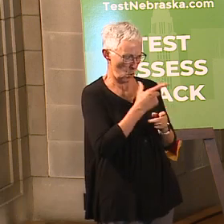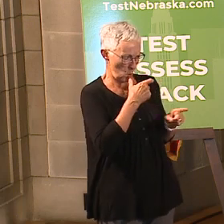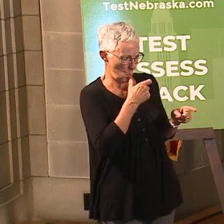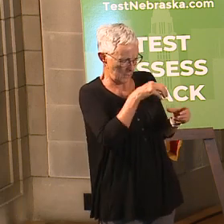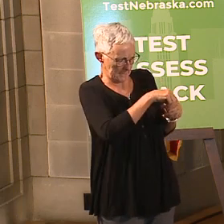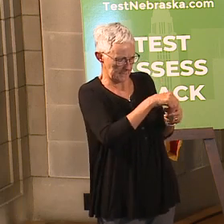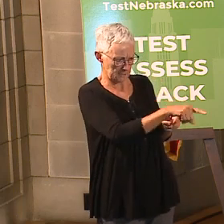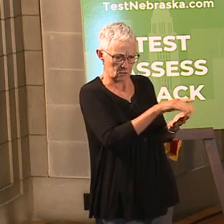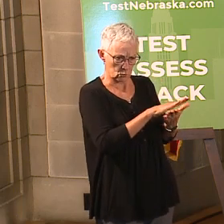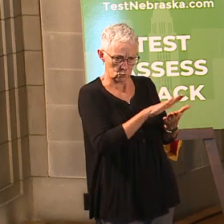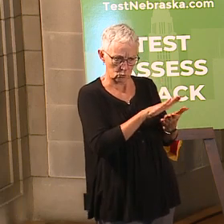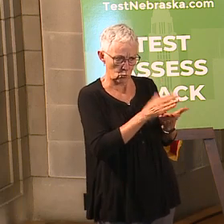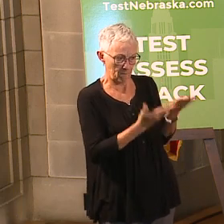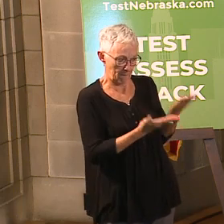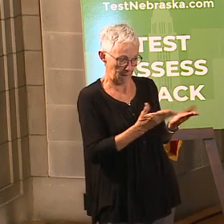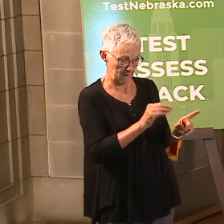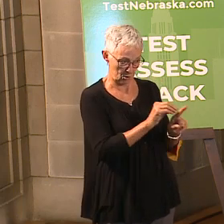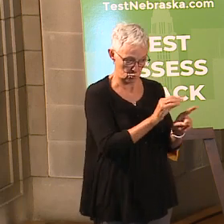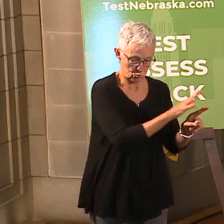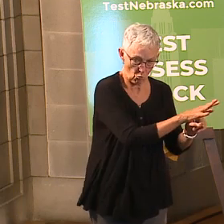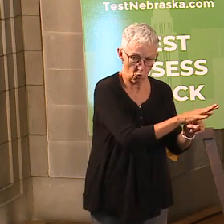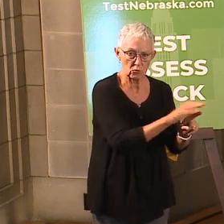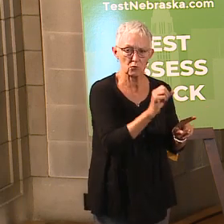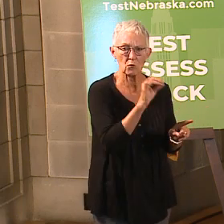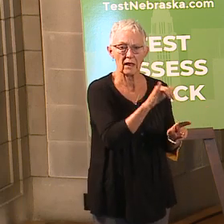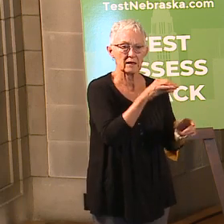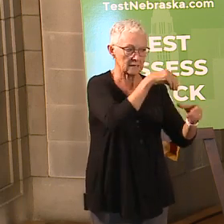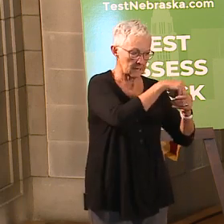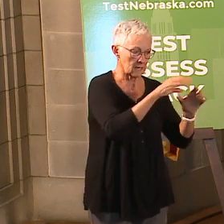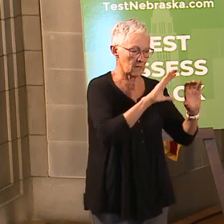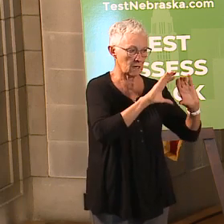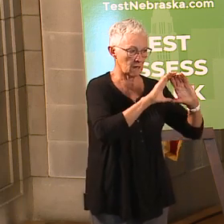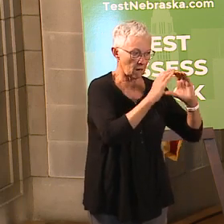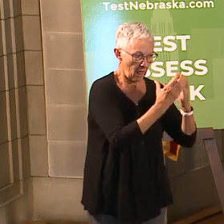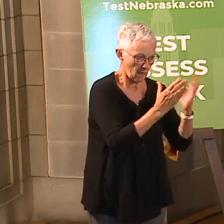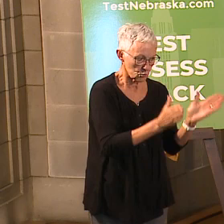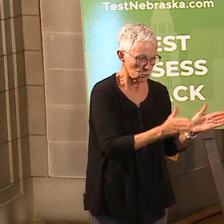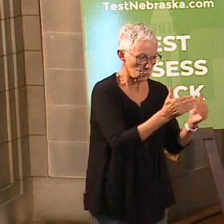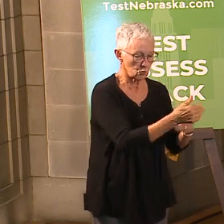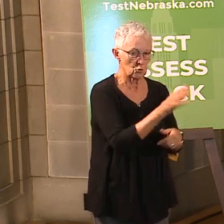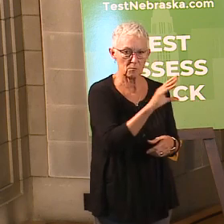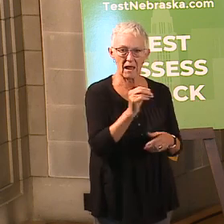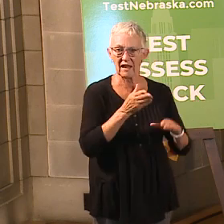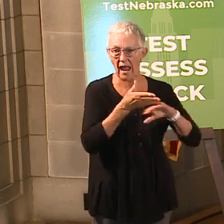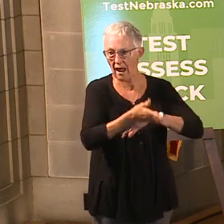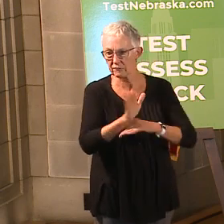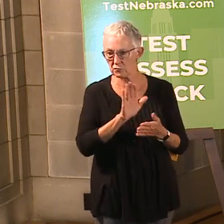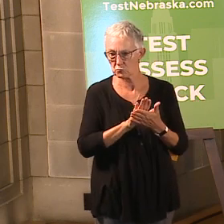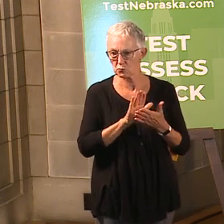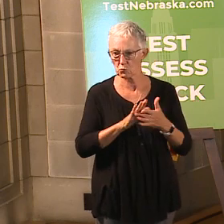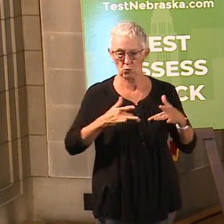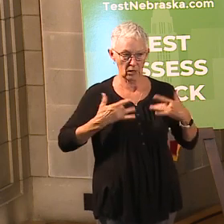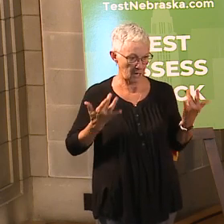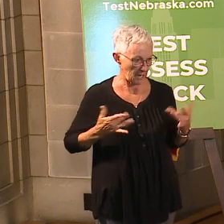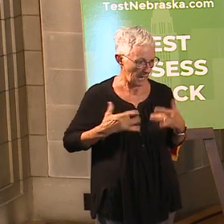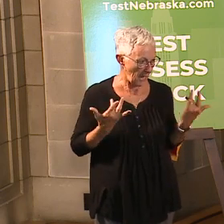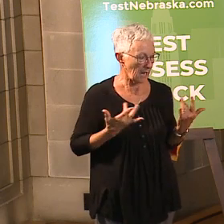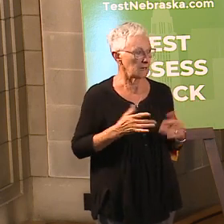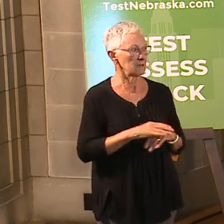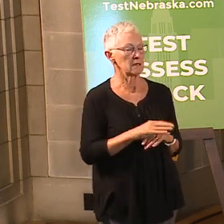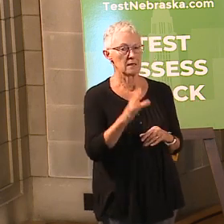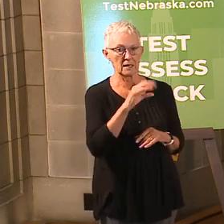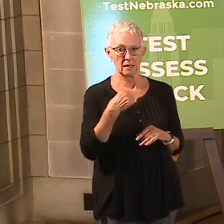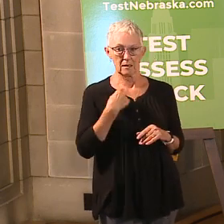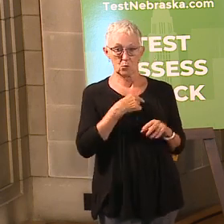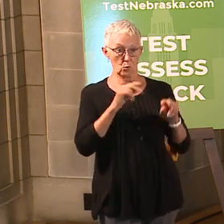This includes both classroom and extracurricular exposures, and the biggest change with the directed health measures that are before